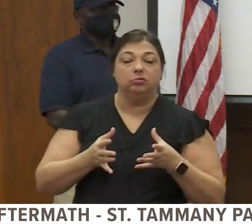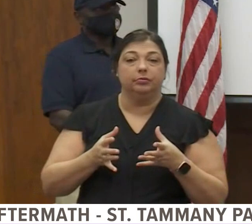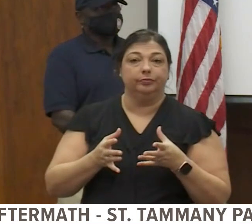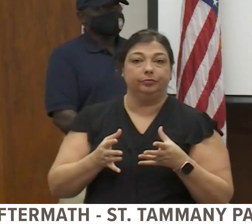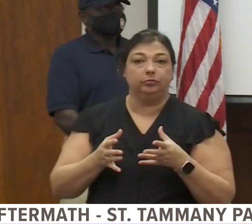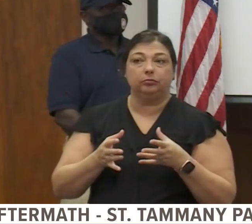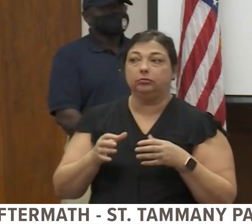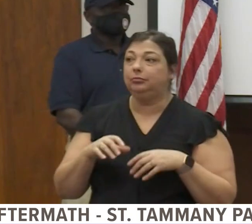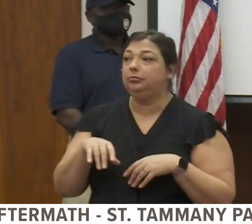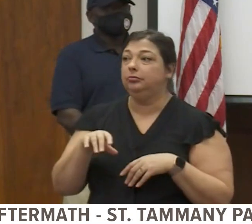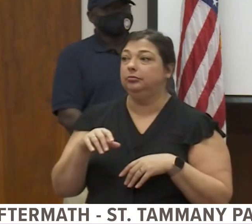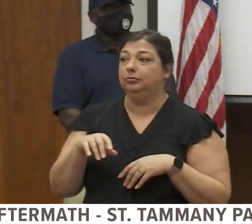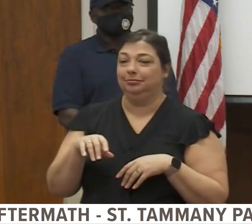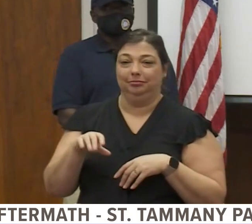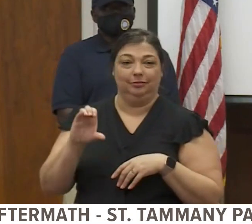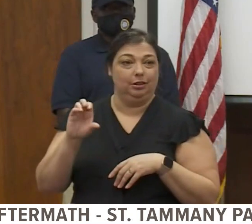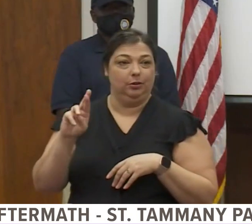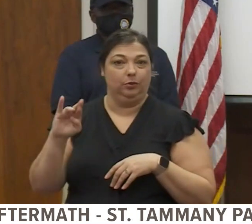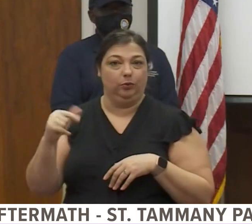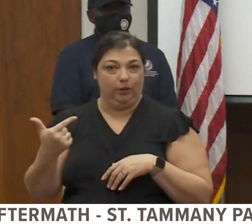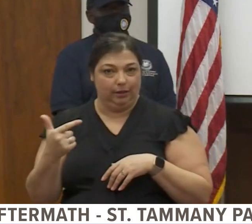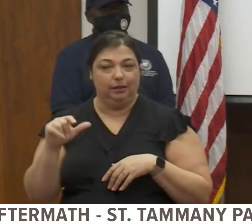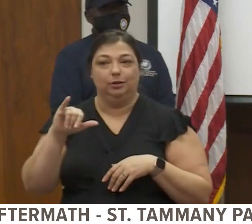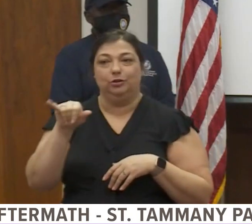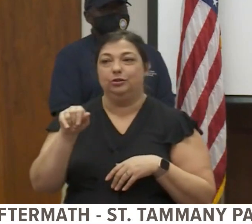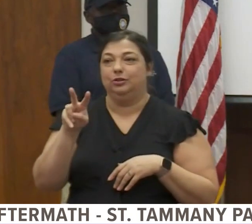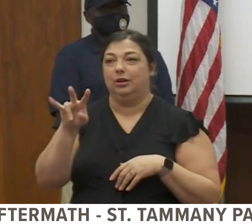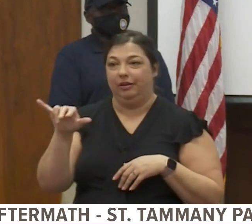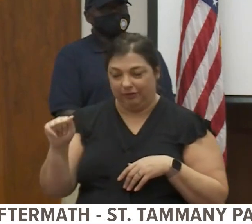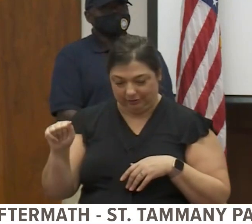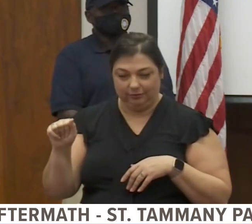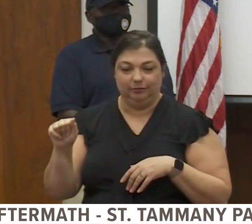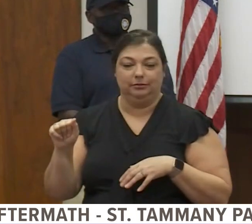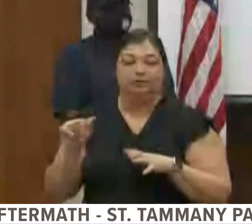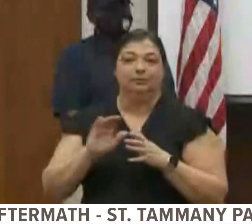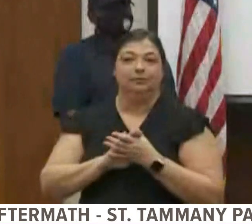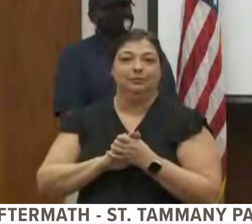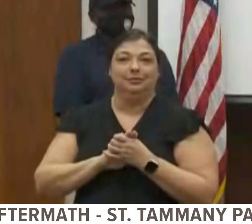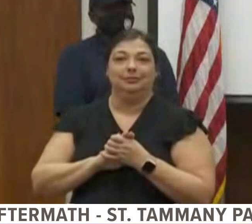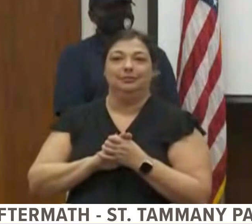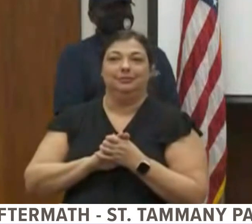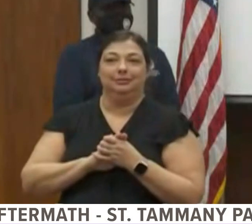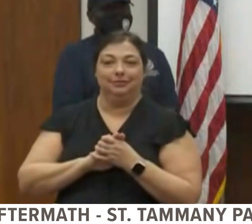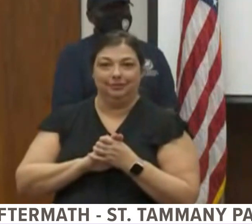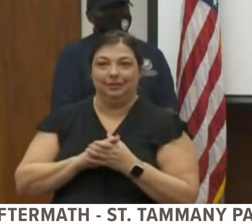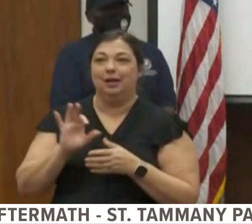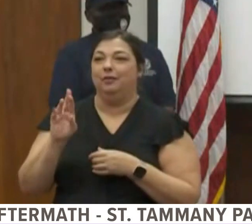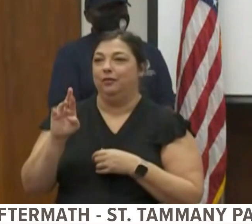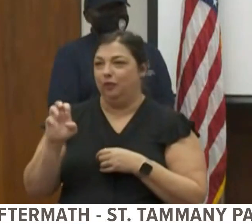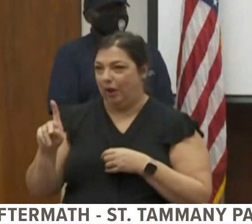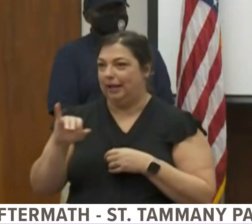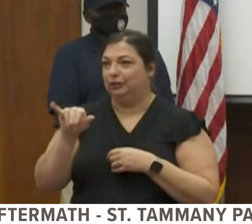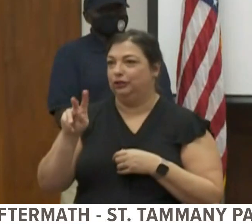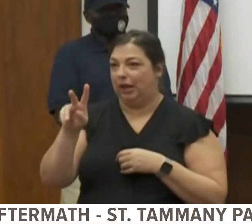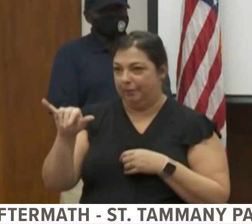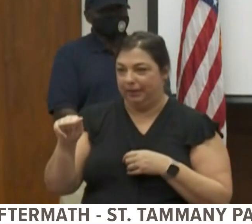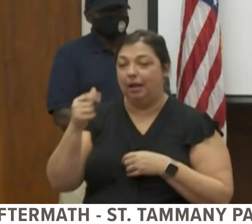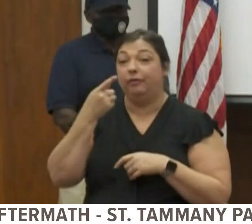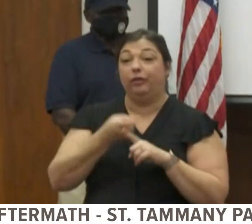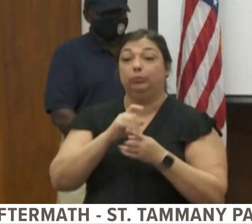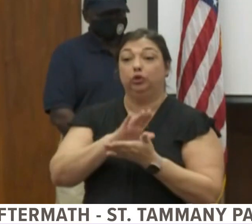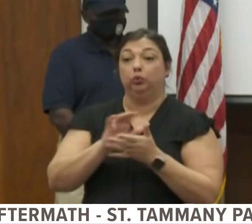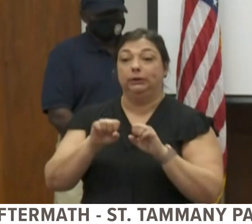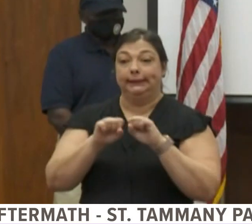Superintendent Freight Javier of the St. Tammany Parish School